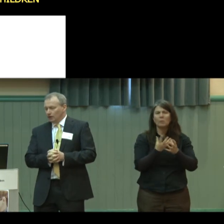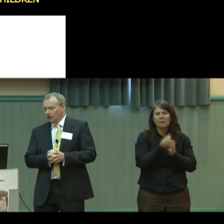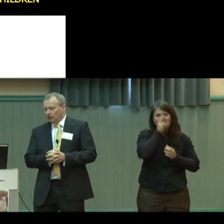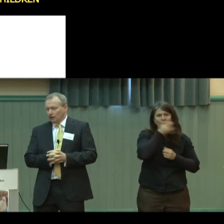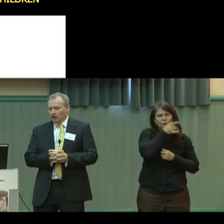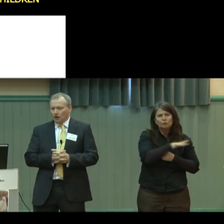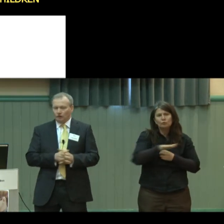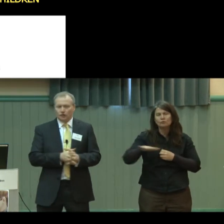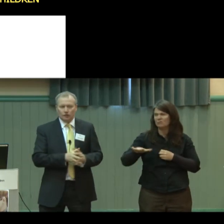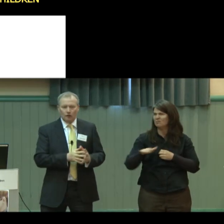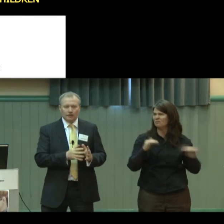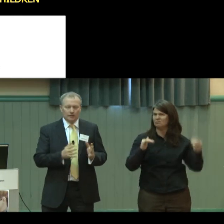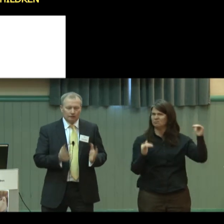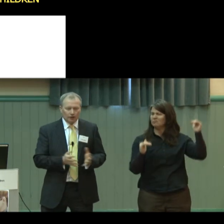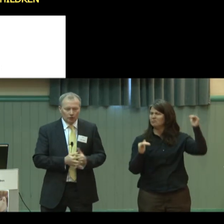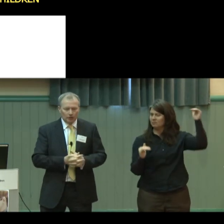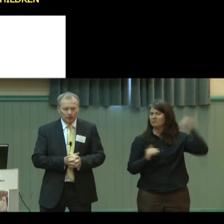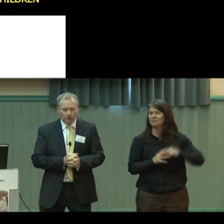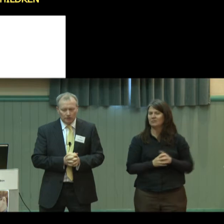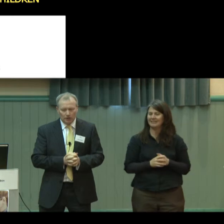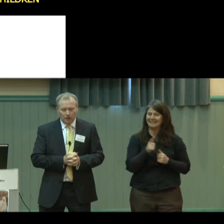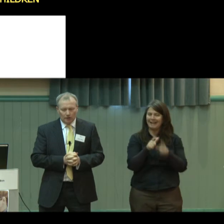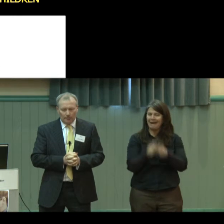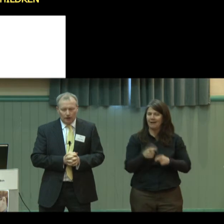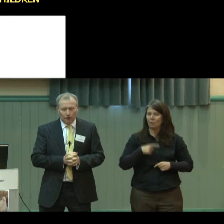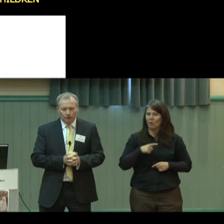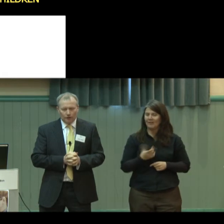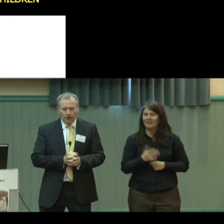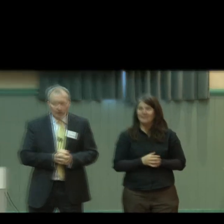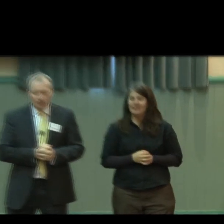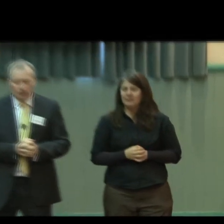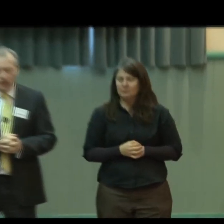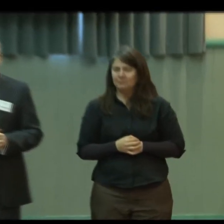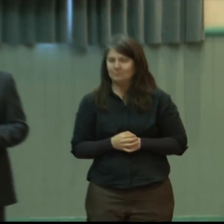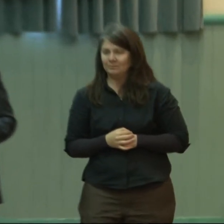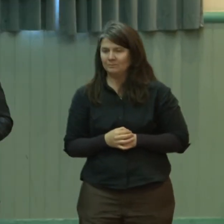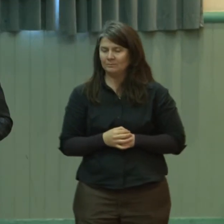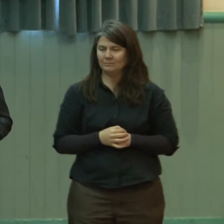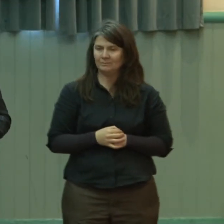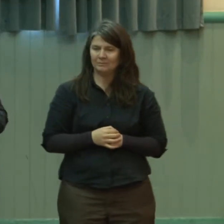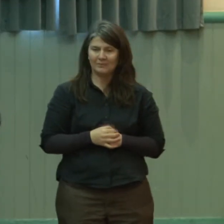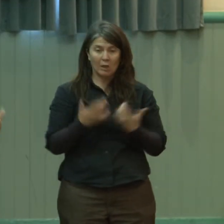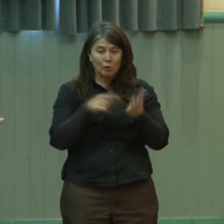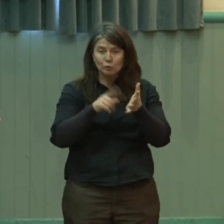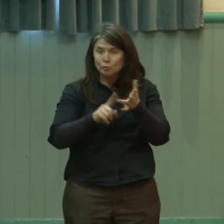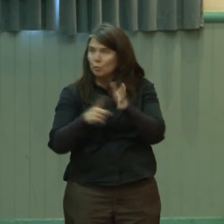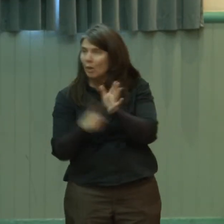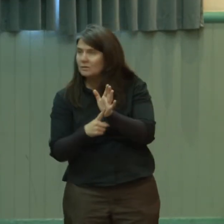And of course it's quite difficult because a lot of the things, the instruments, the tools, the questionnaires that they